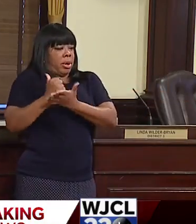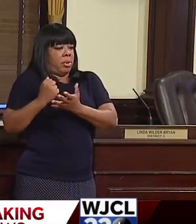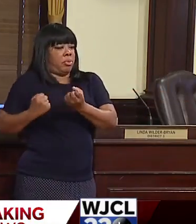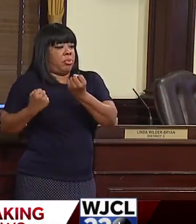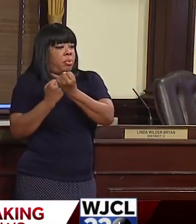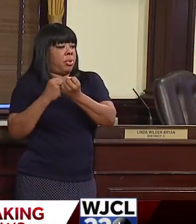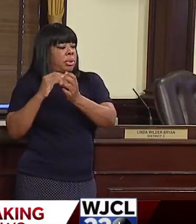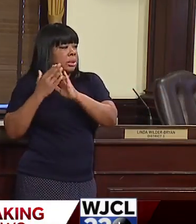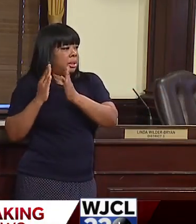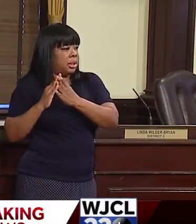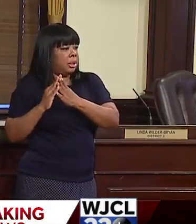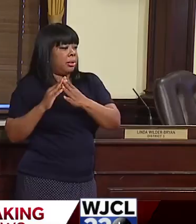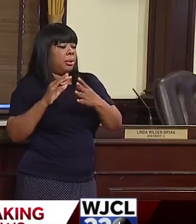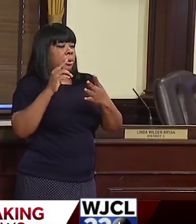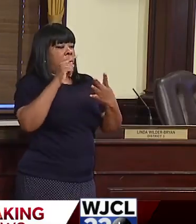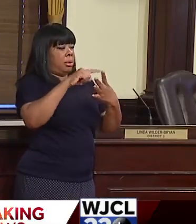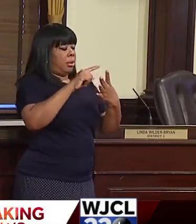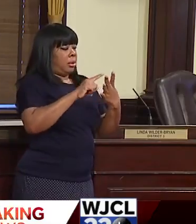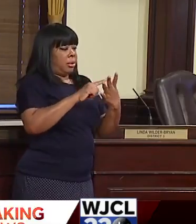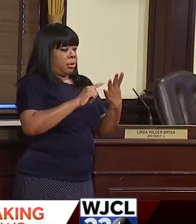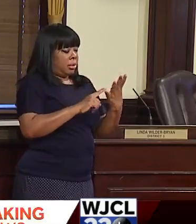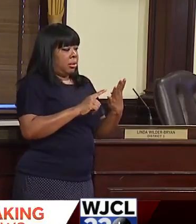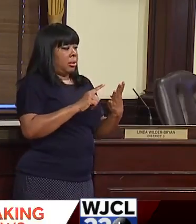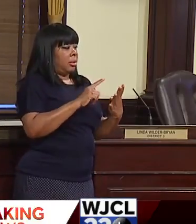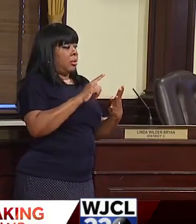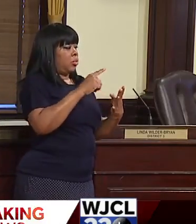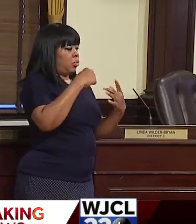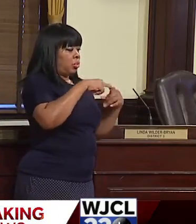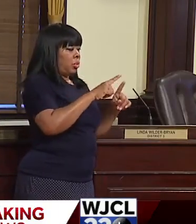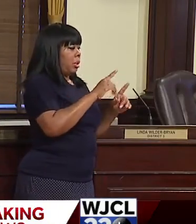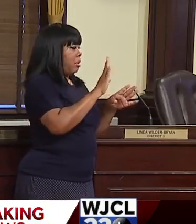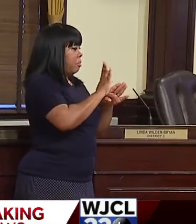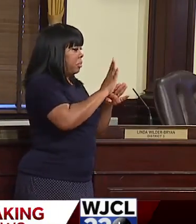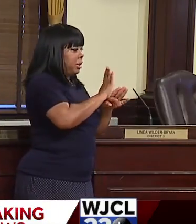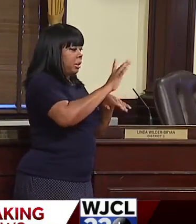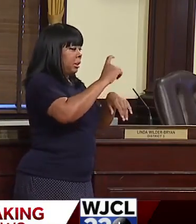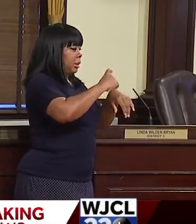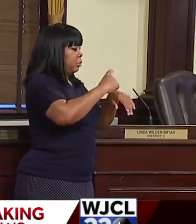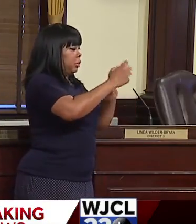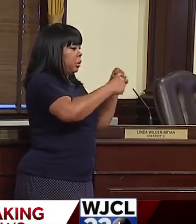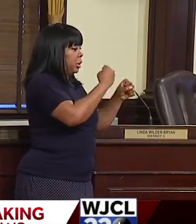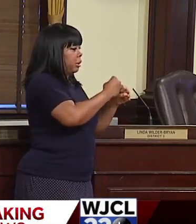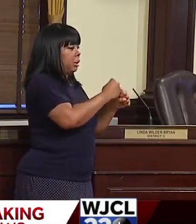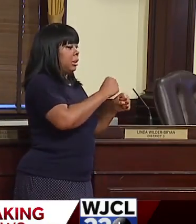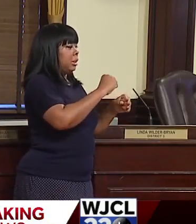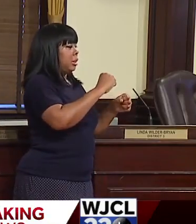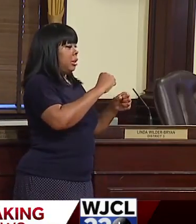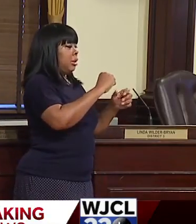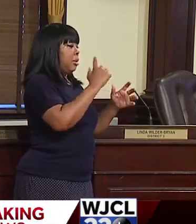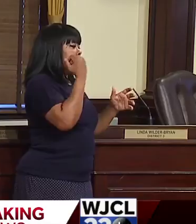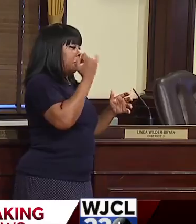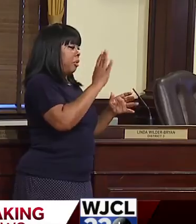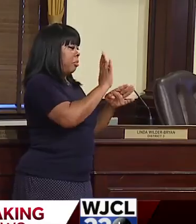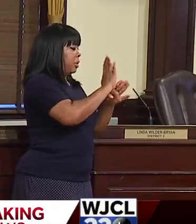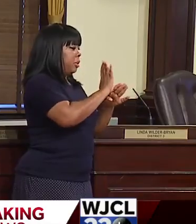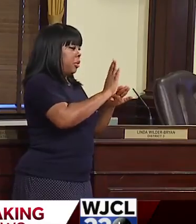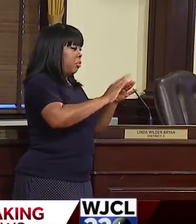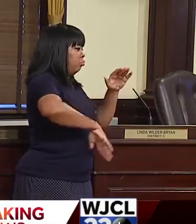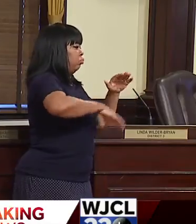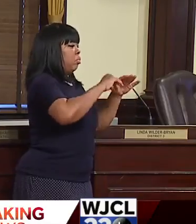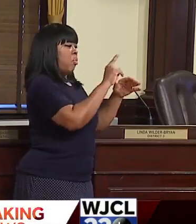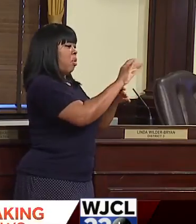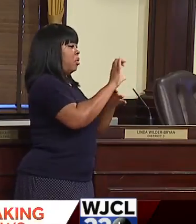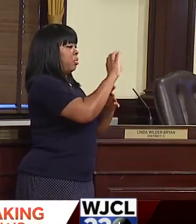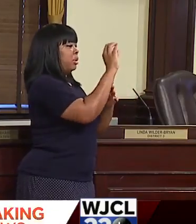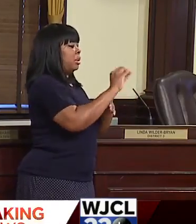But that sales tax for us, which is our busiest time of the year, businesses are not operating in 100% capacity. The